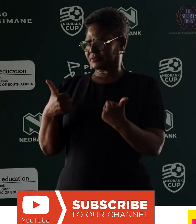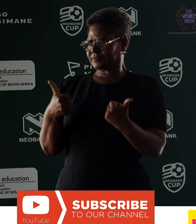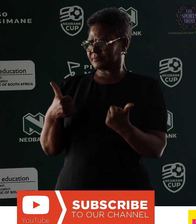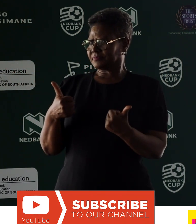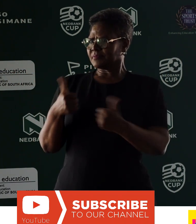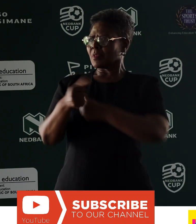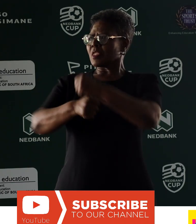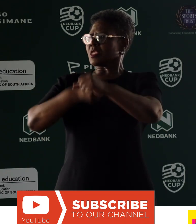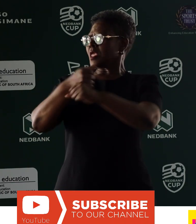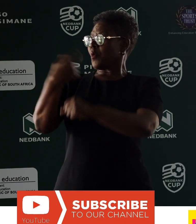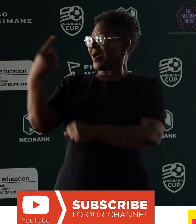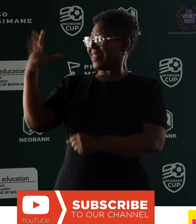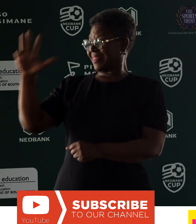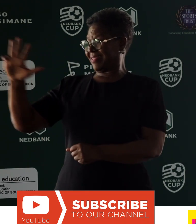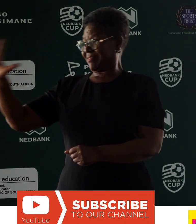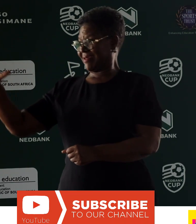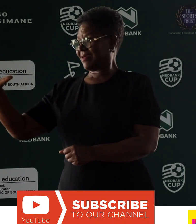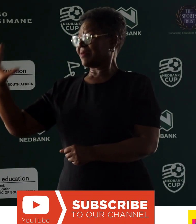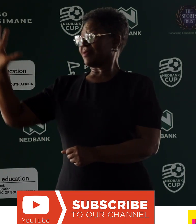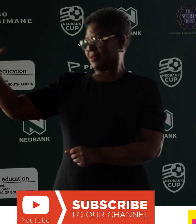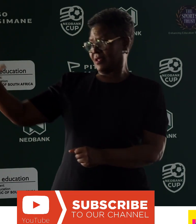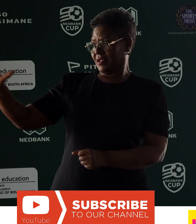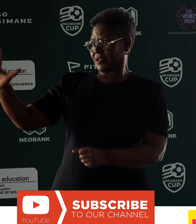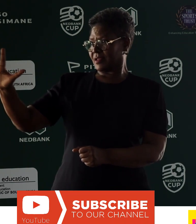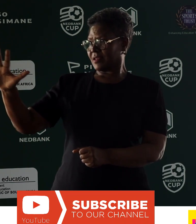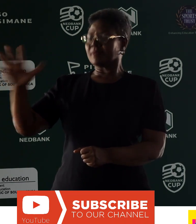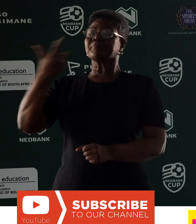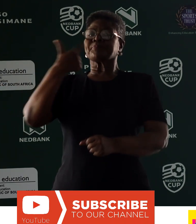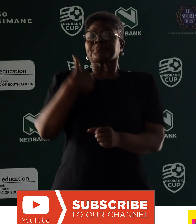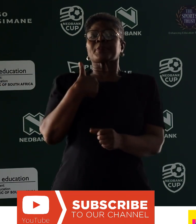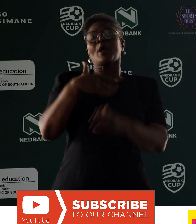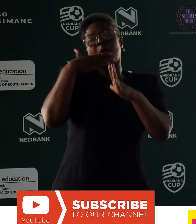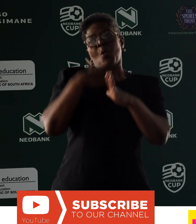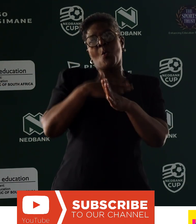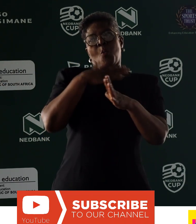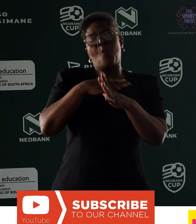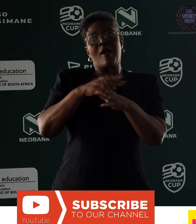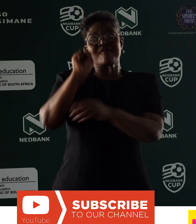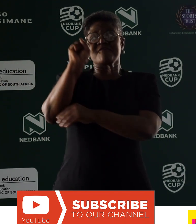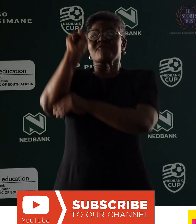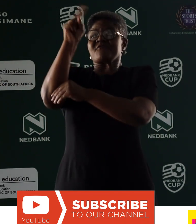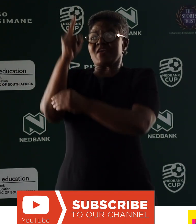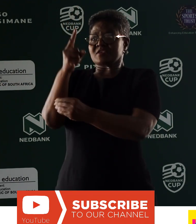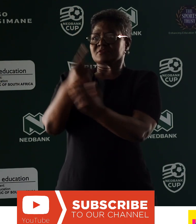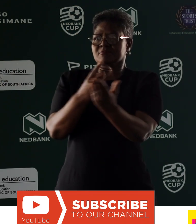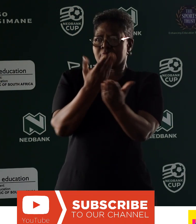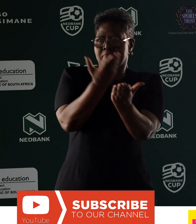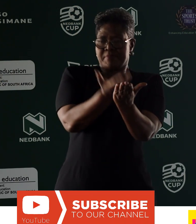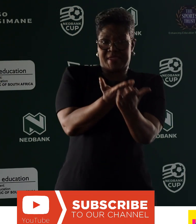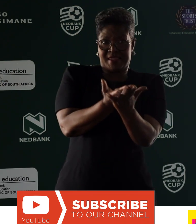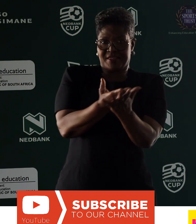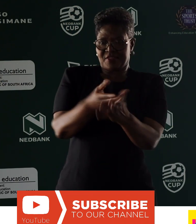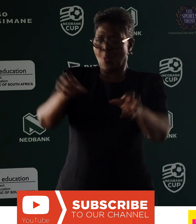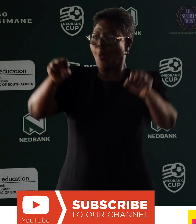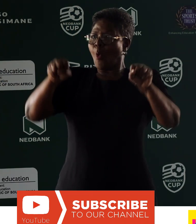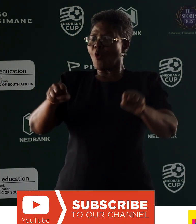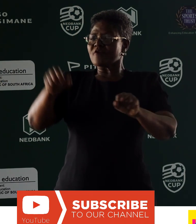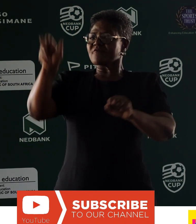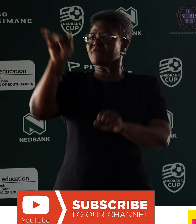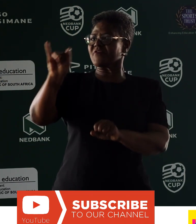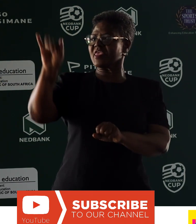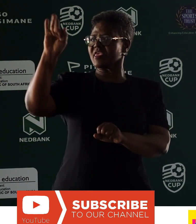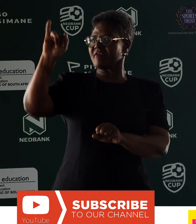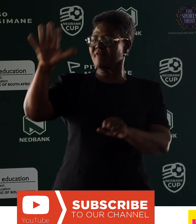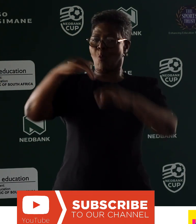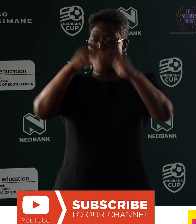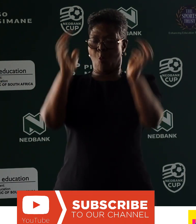In 1999, we're waiting on our first beach to host the FIFA World Cup in South Africa.